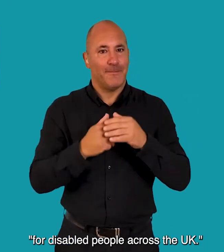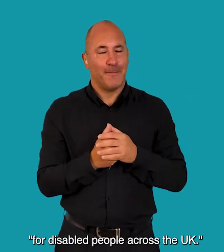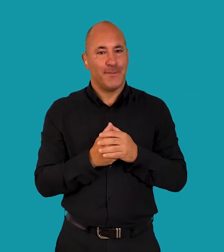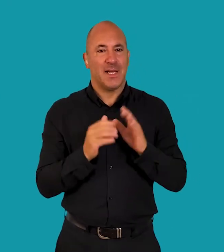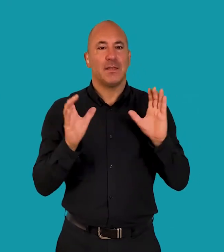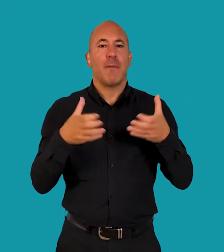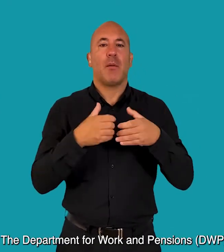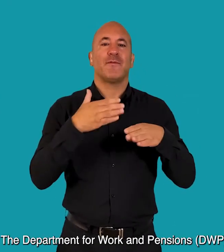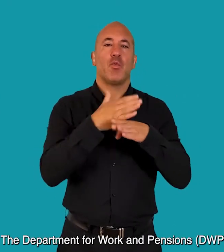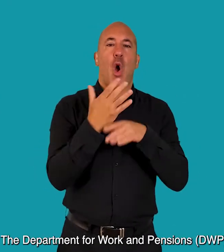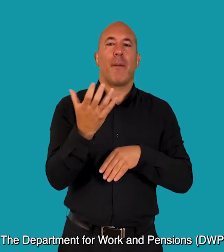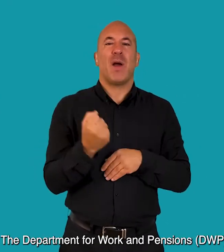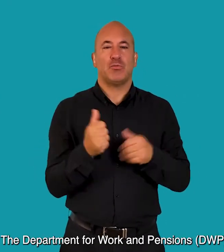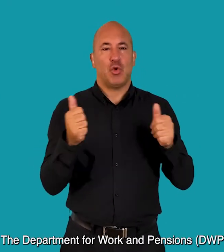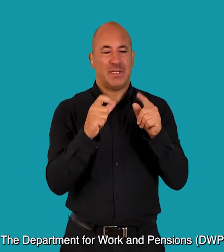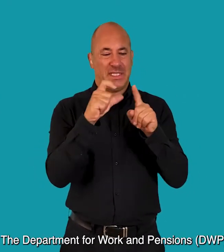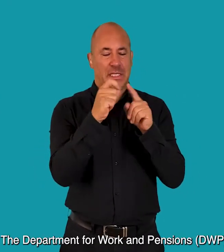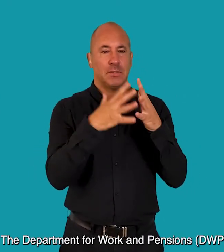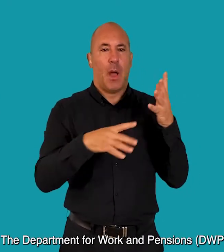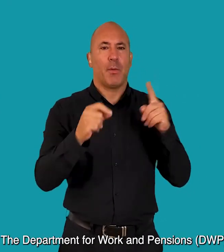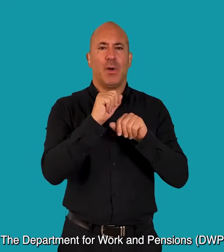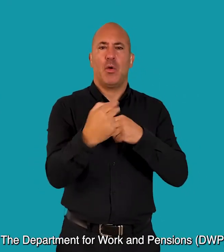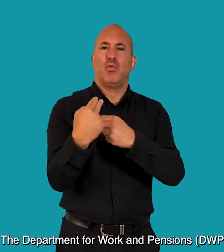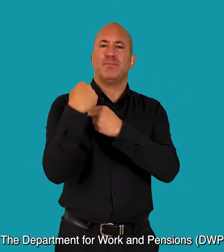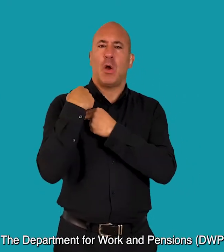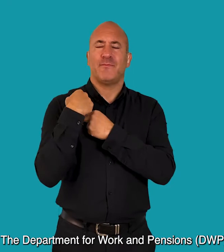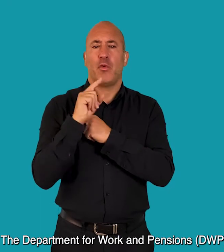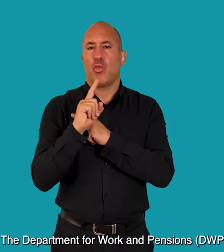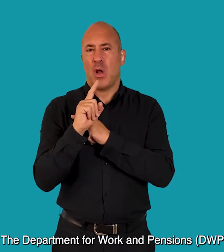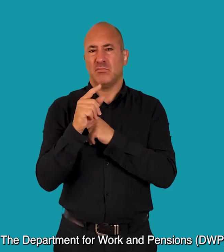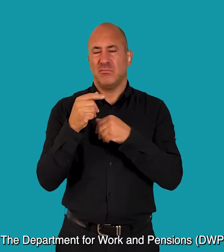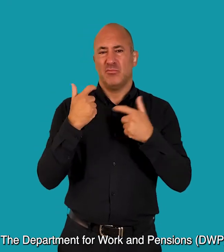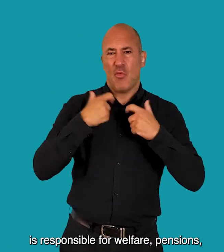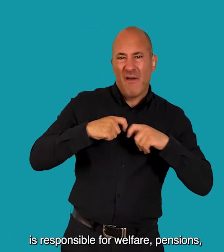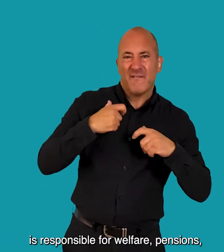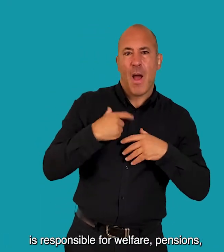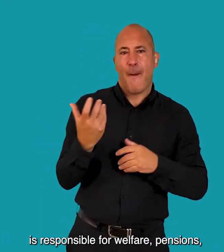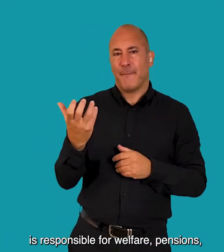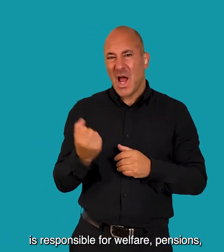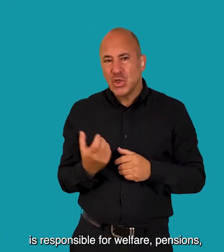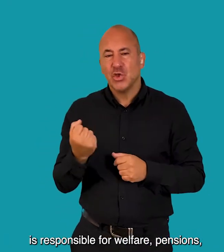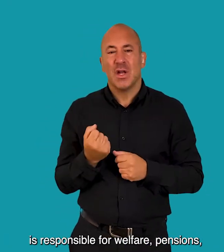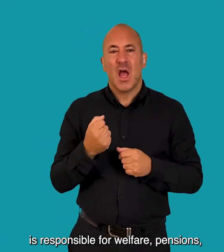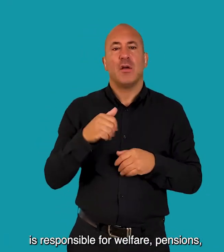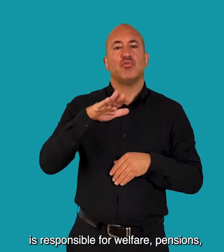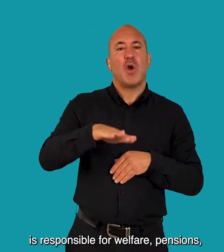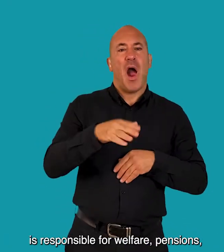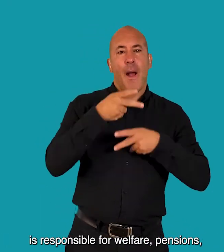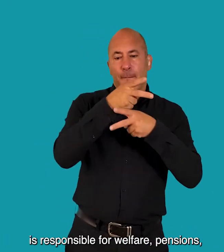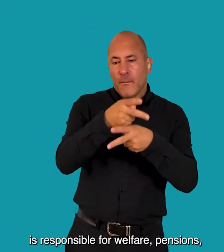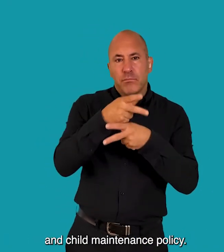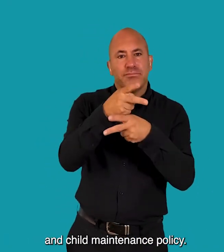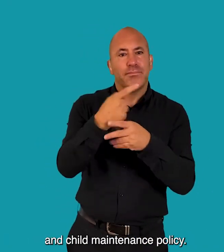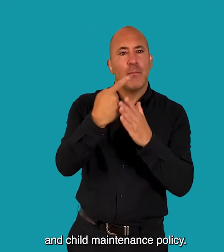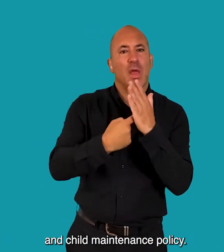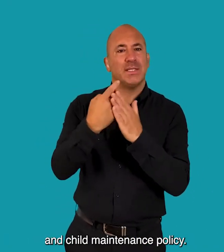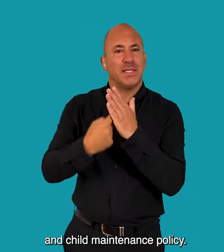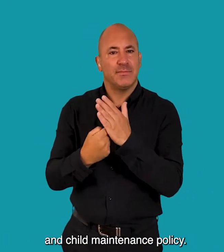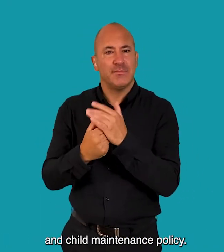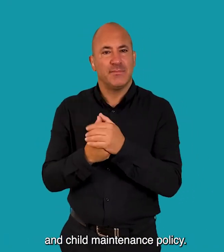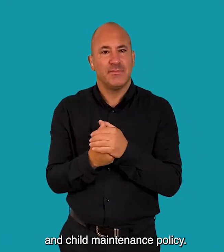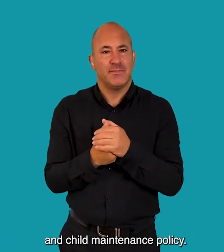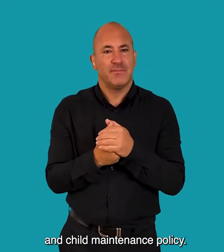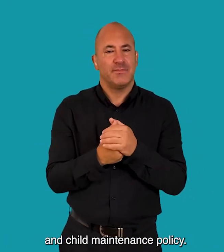The Department for Work and Pensions, DWP is responsible for welfare, pensions and child